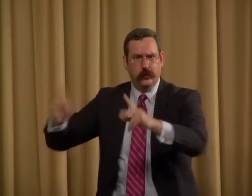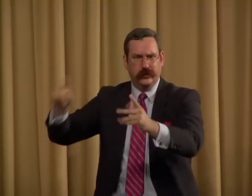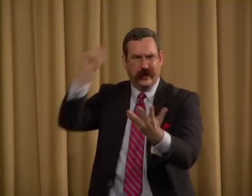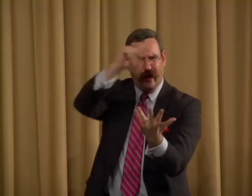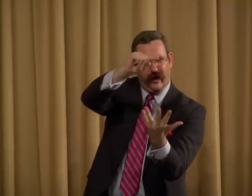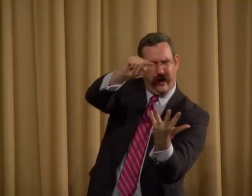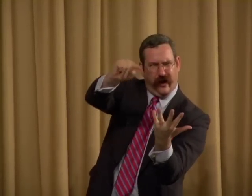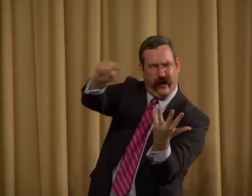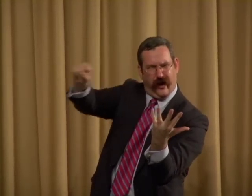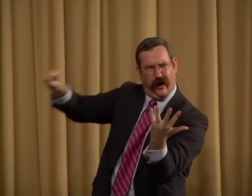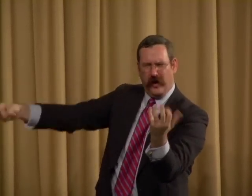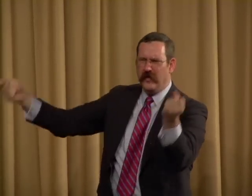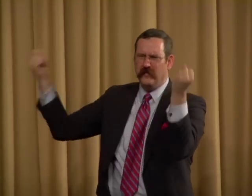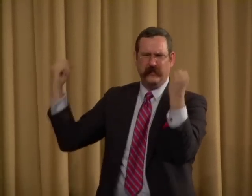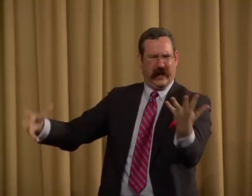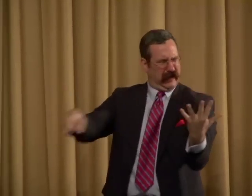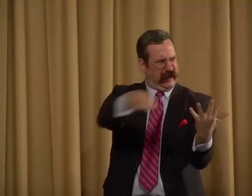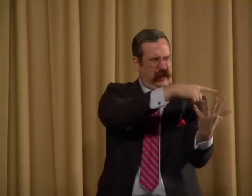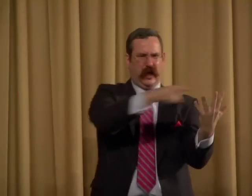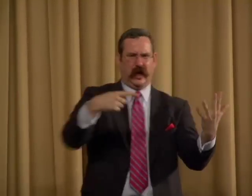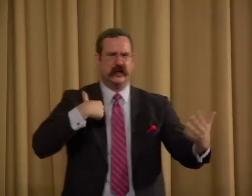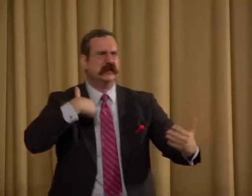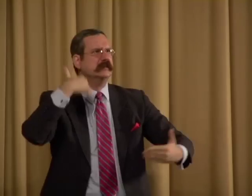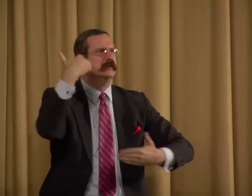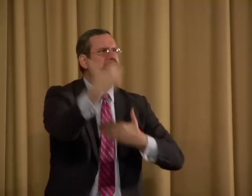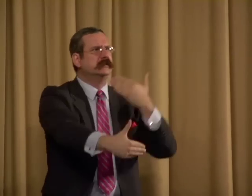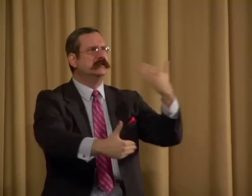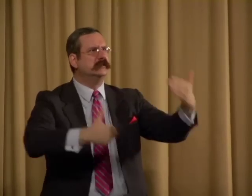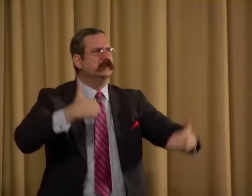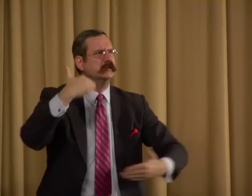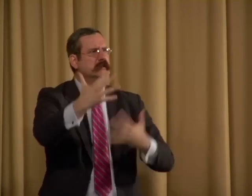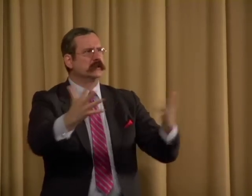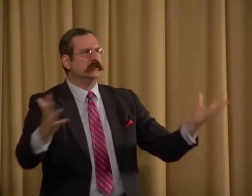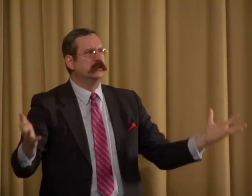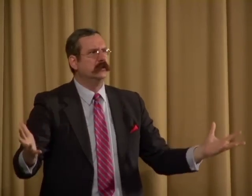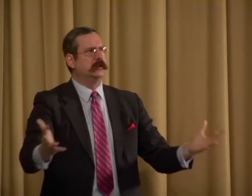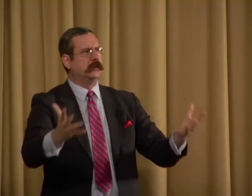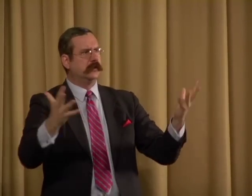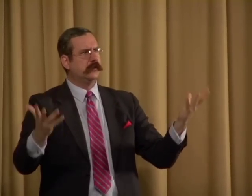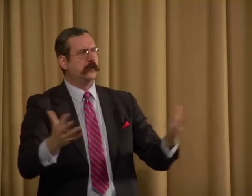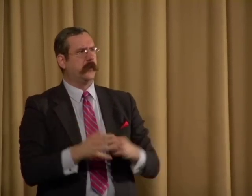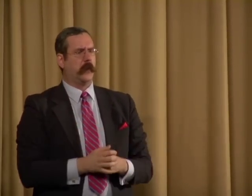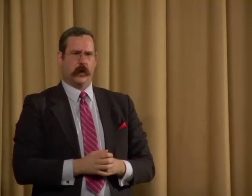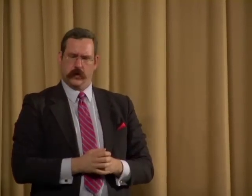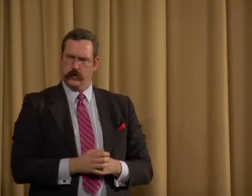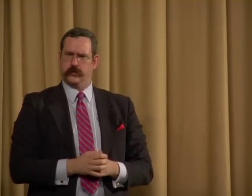equal opportunity to employment, so many things that we're moving forward on.